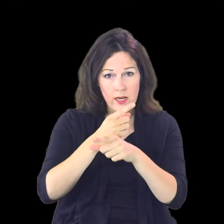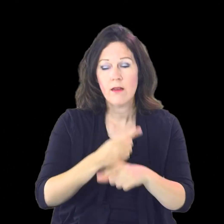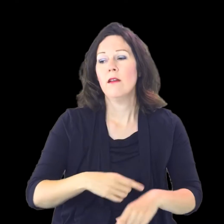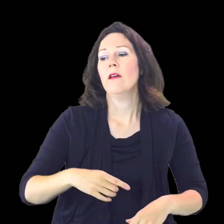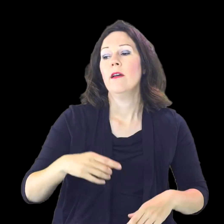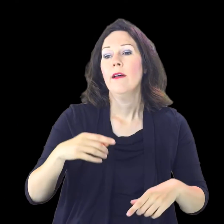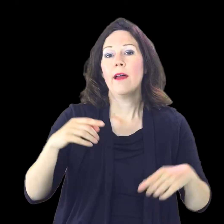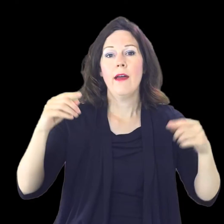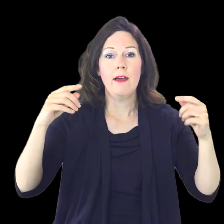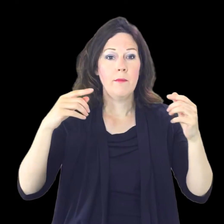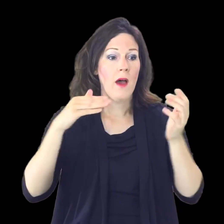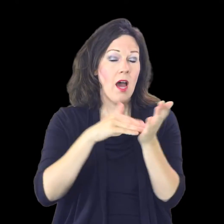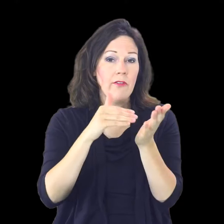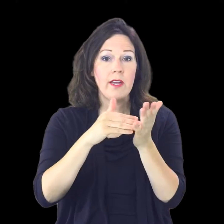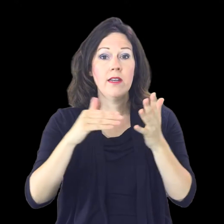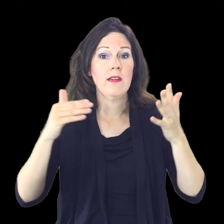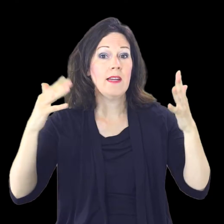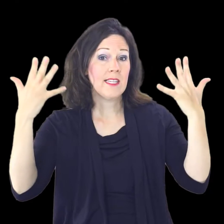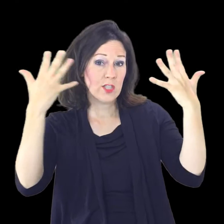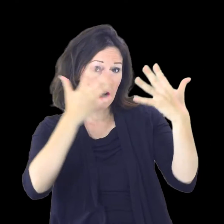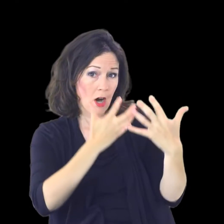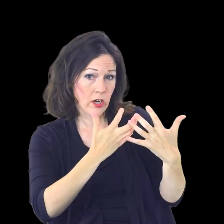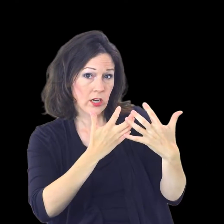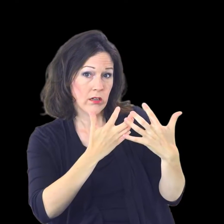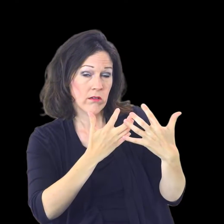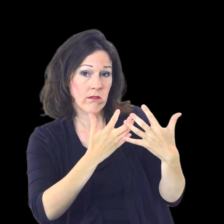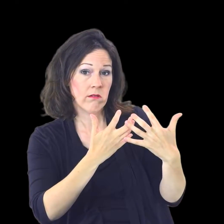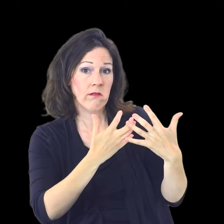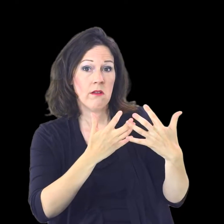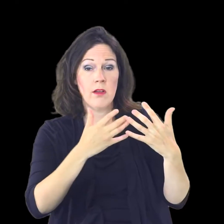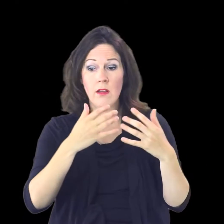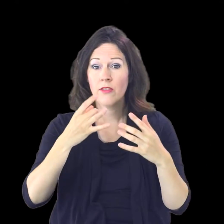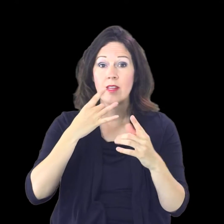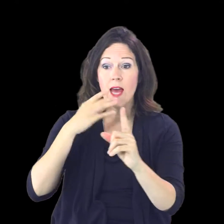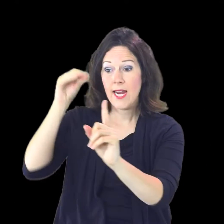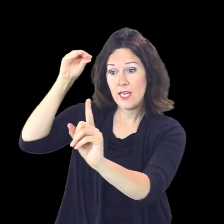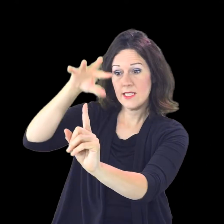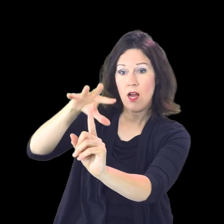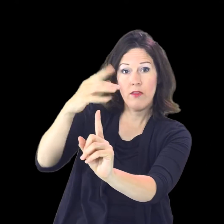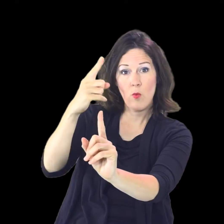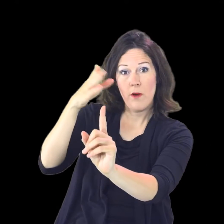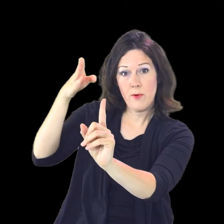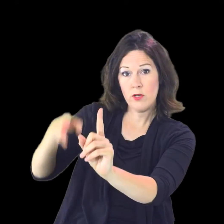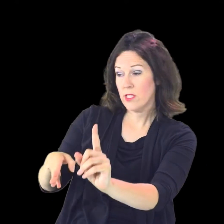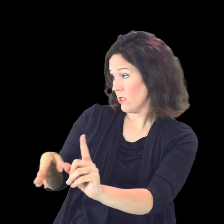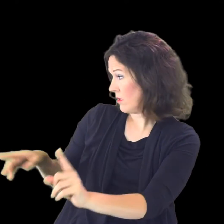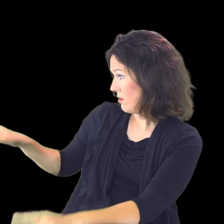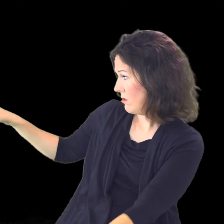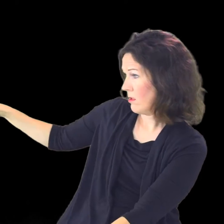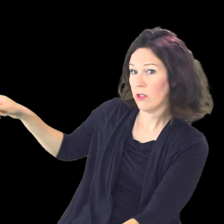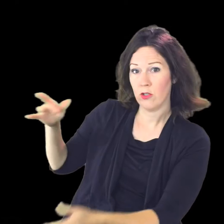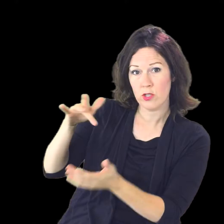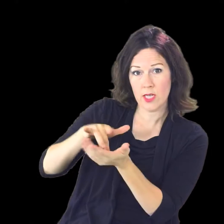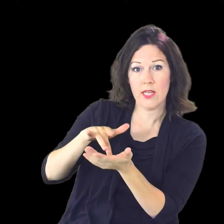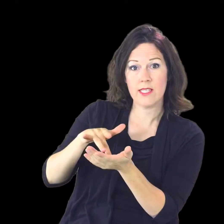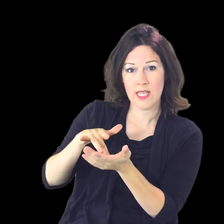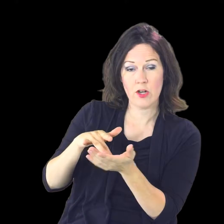often it's dark the light is on the one person usually in the center